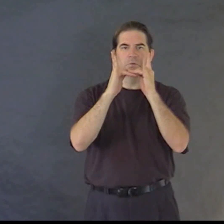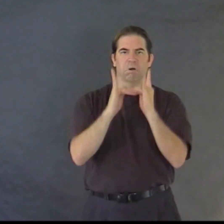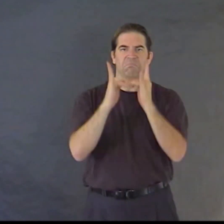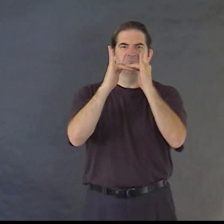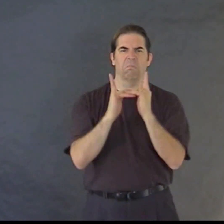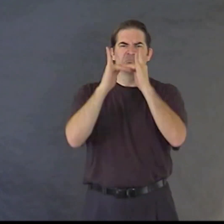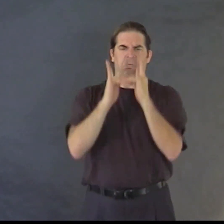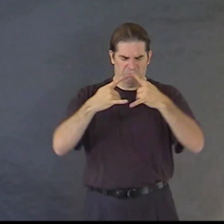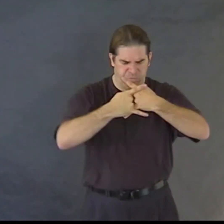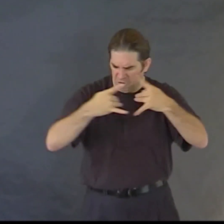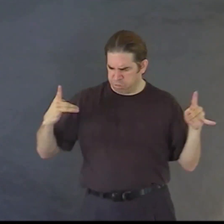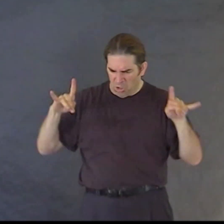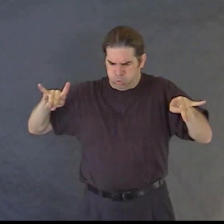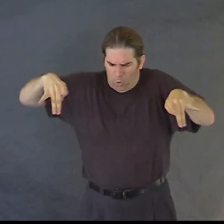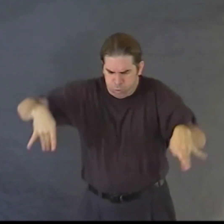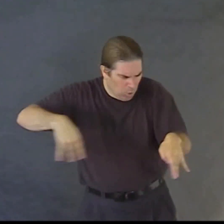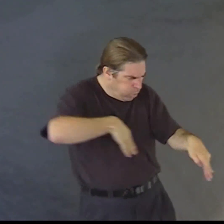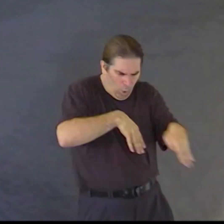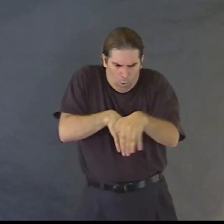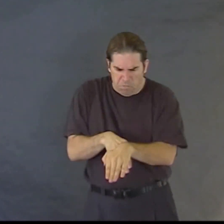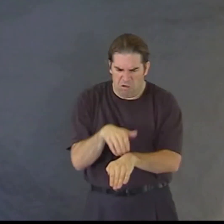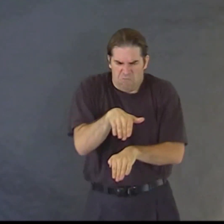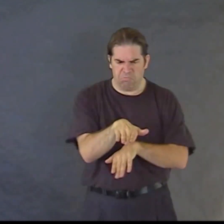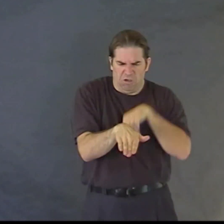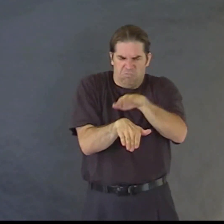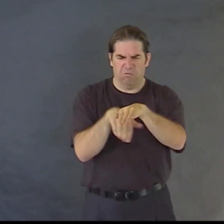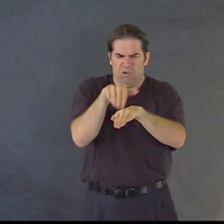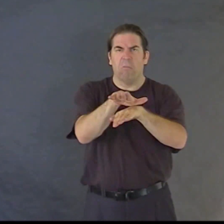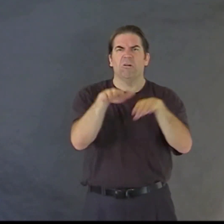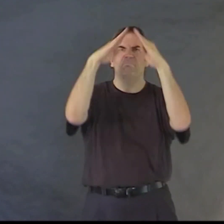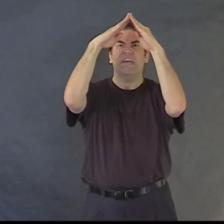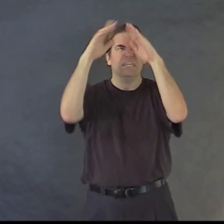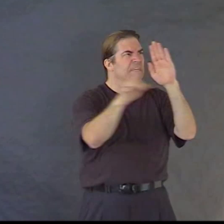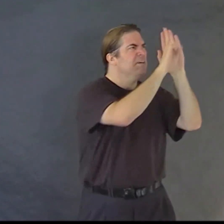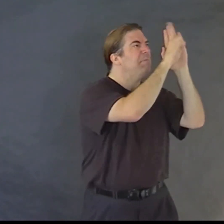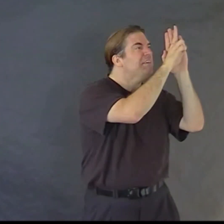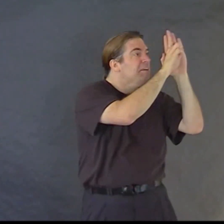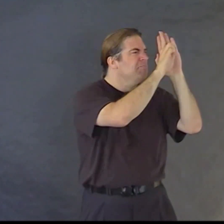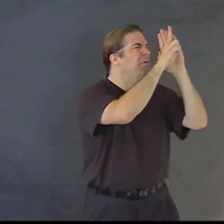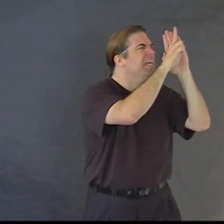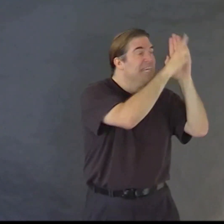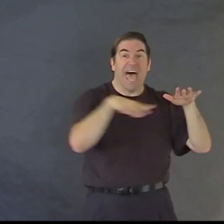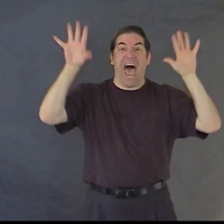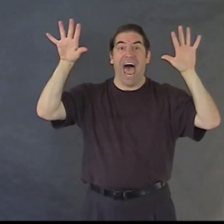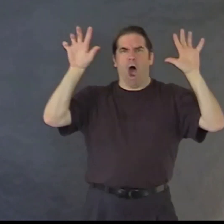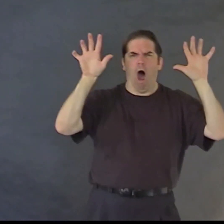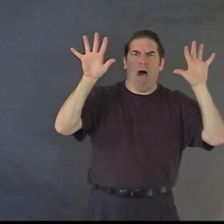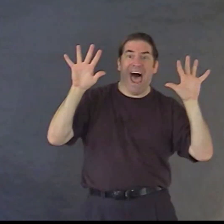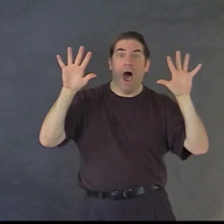the bed the window thousands the clock thousands